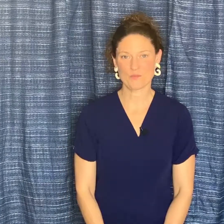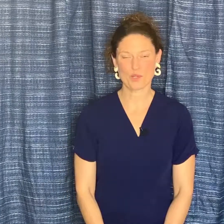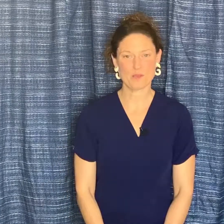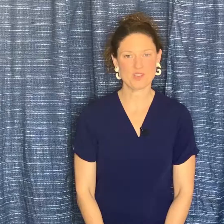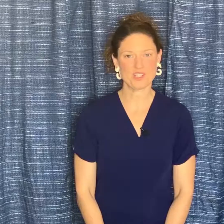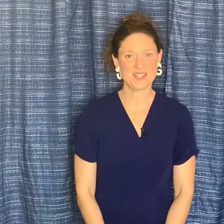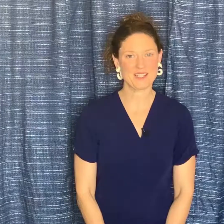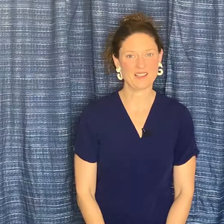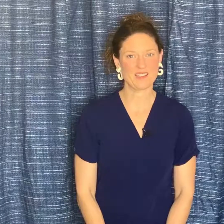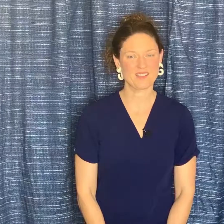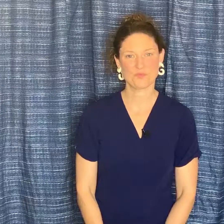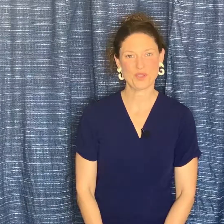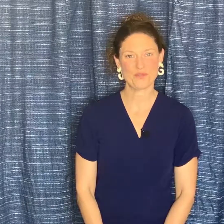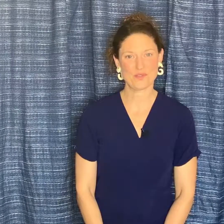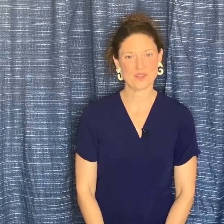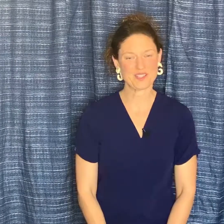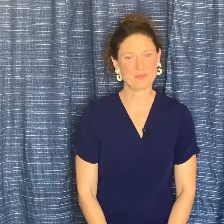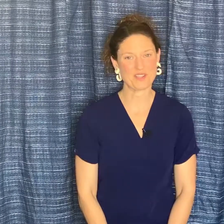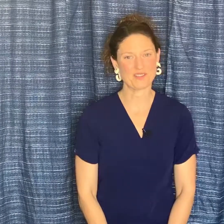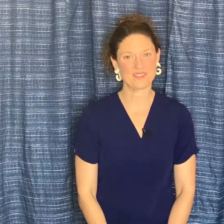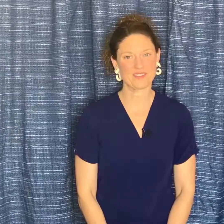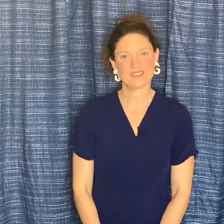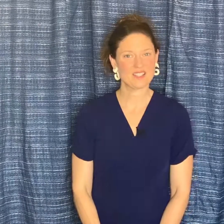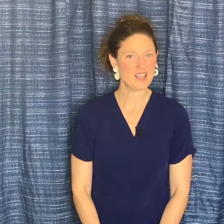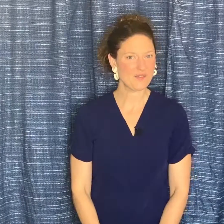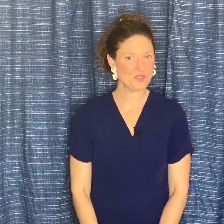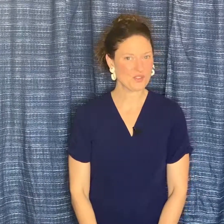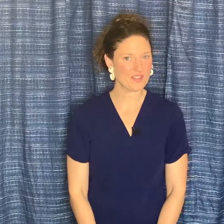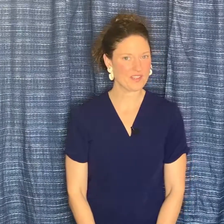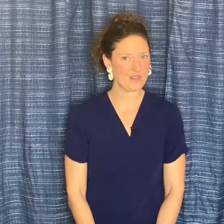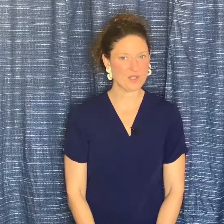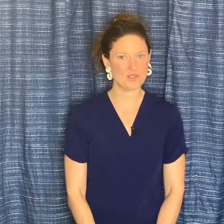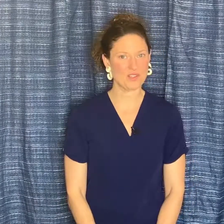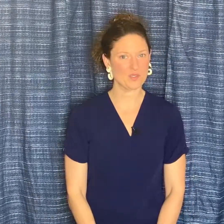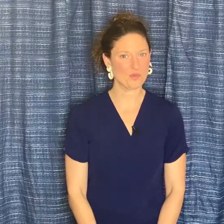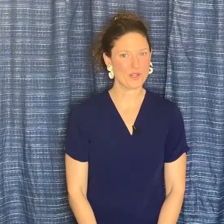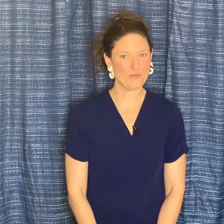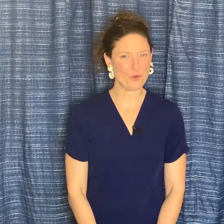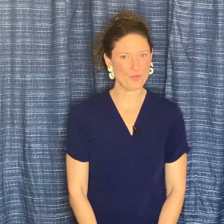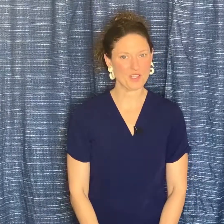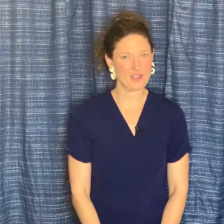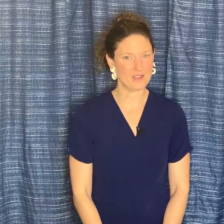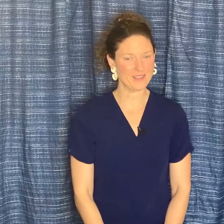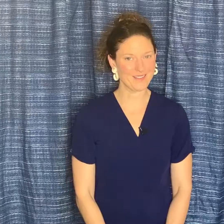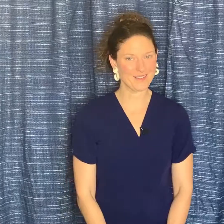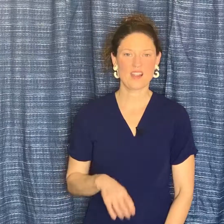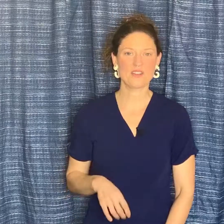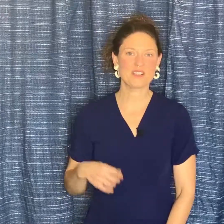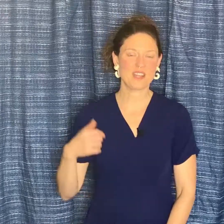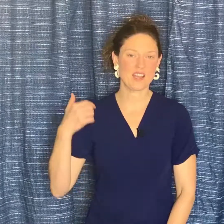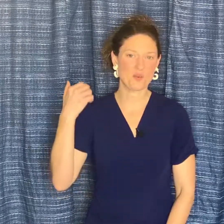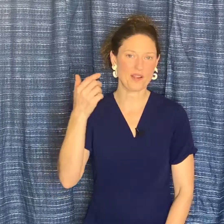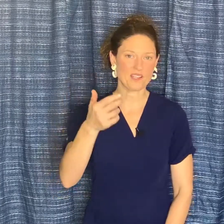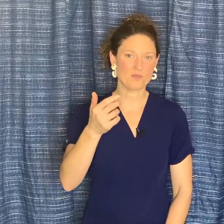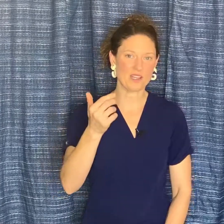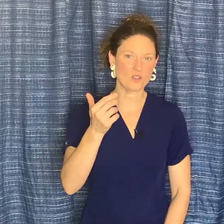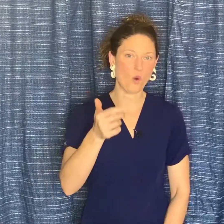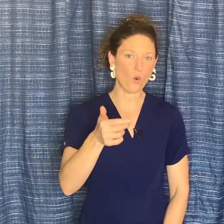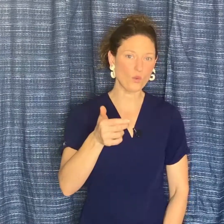pretty much daily, with a few exceptions. The kind of journaling that I've been doing is pretty formulaic. Every day I write down my goals